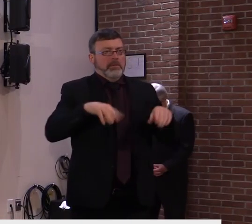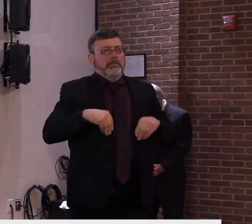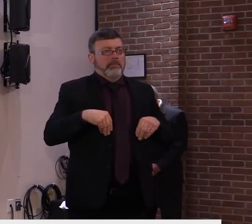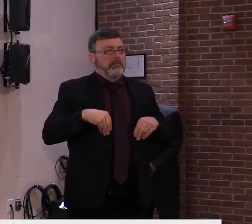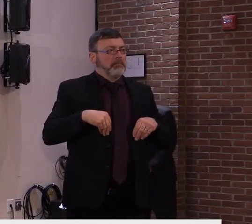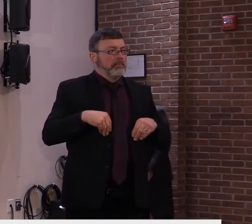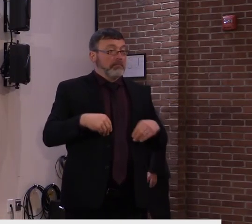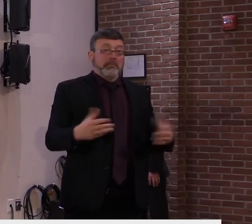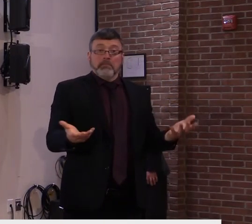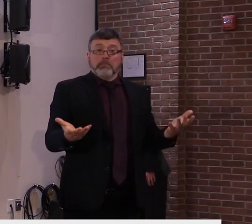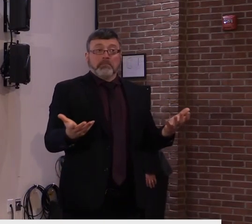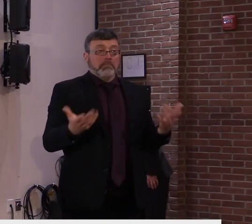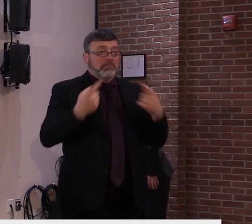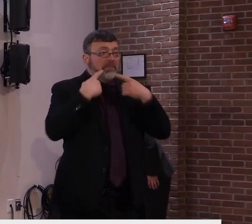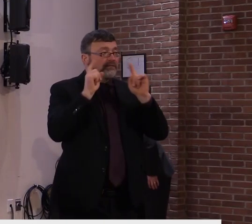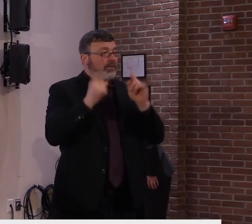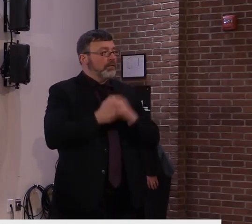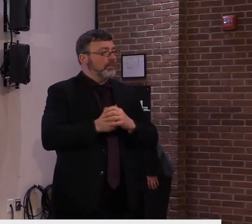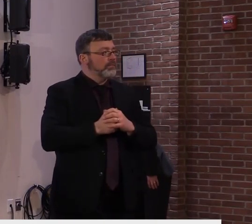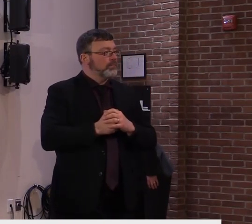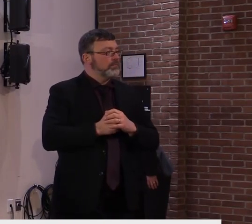That's helpful. Thank you very much, Governor. All set.